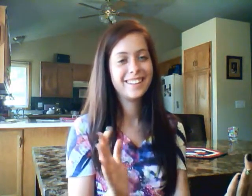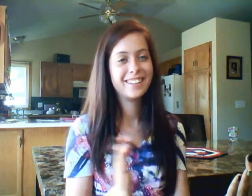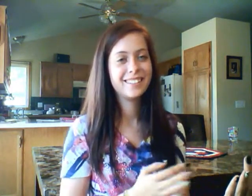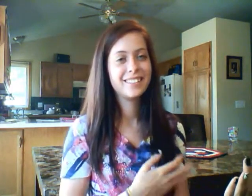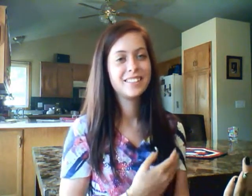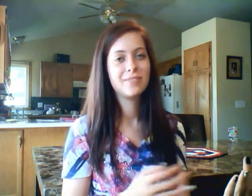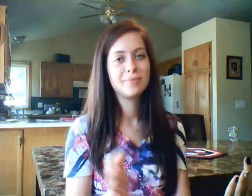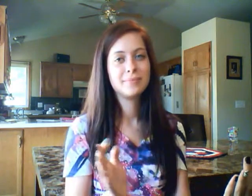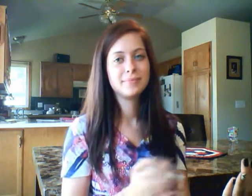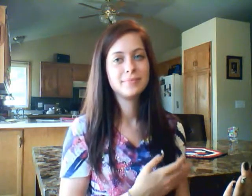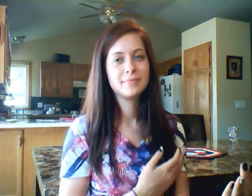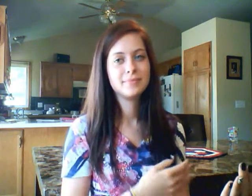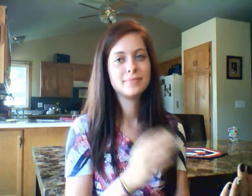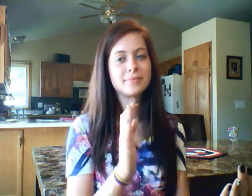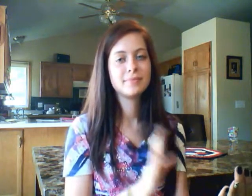my life, always, forever.